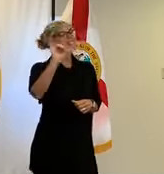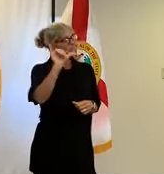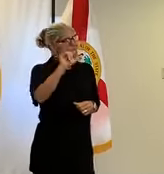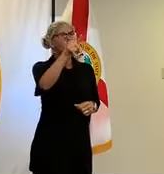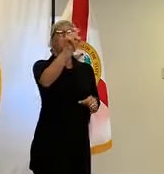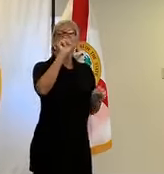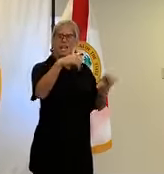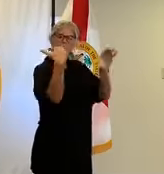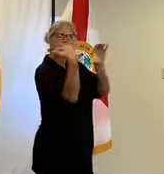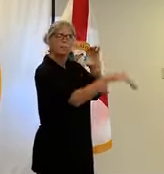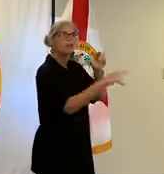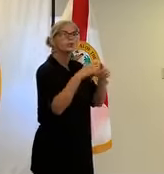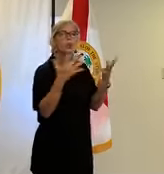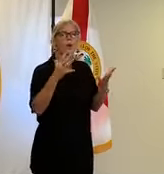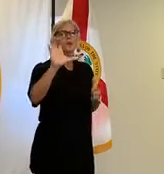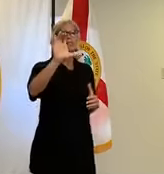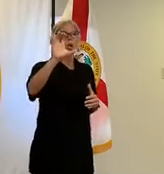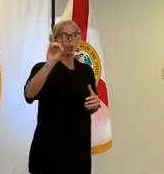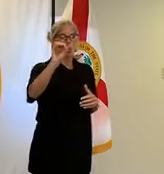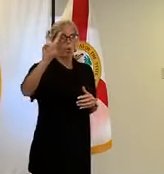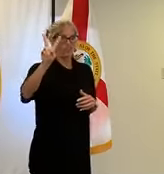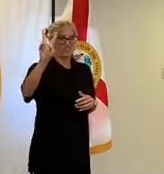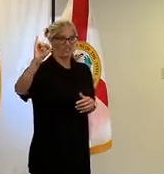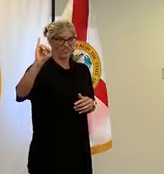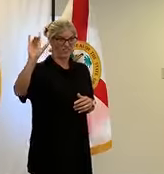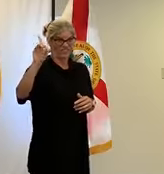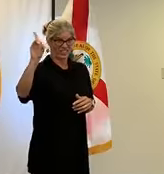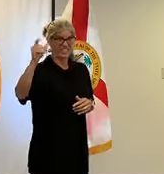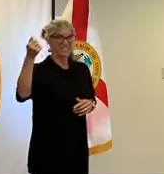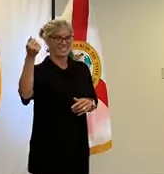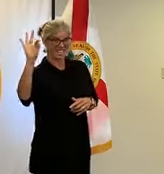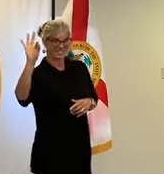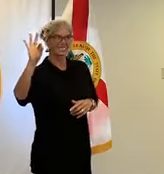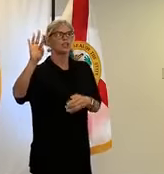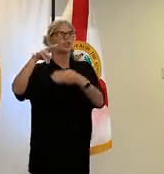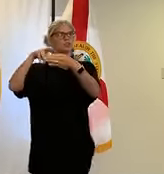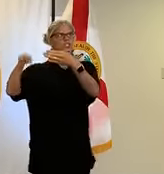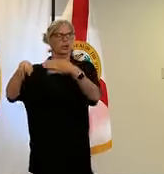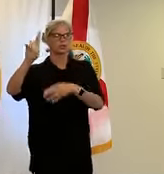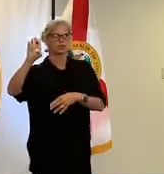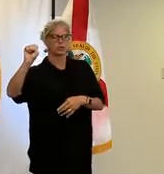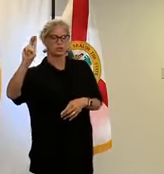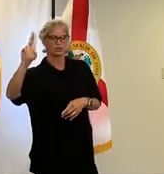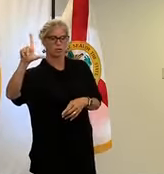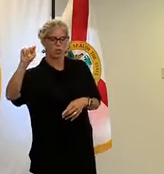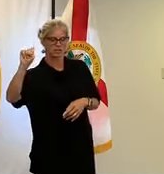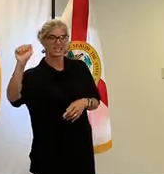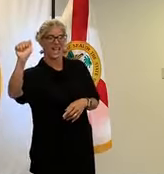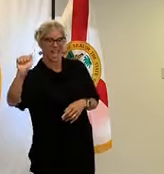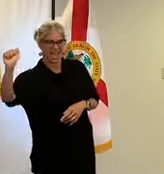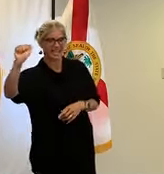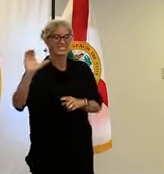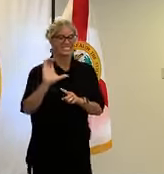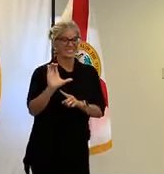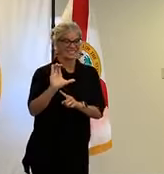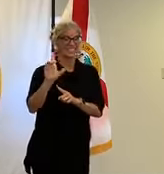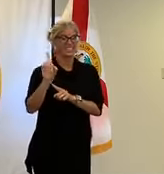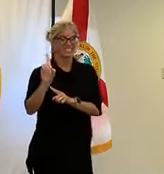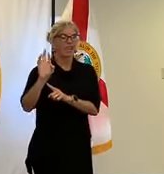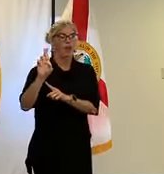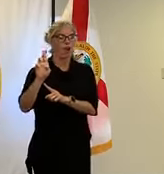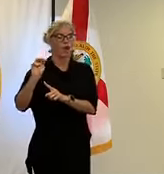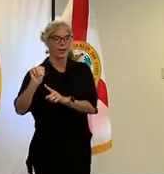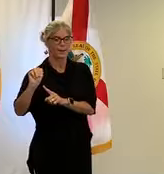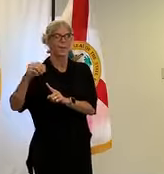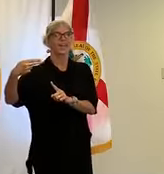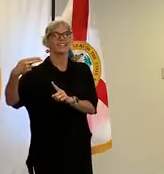covid19results at cdrmhealth.com and then you'll have to do a confirmation